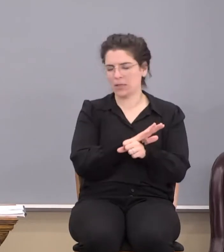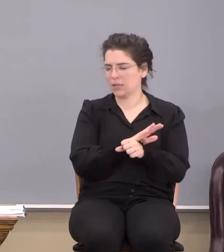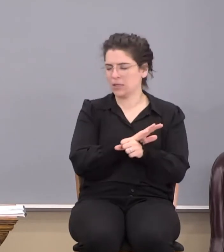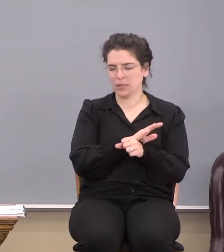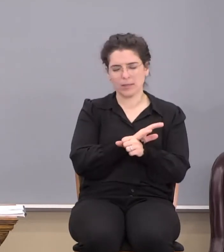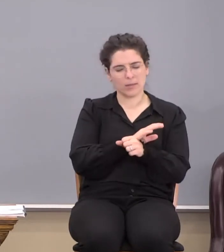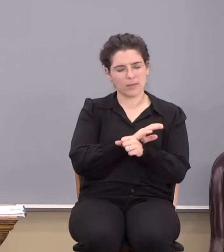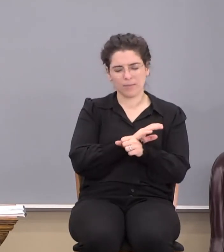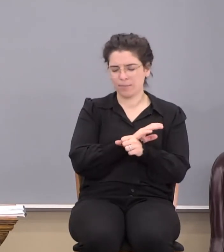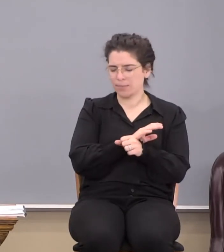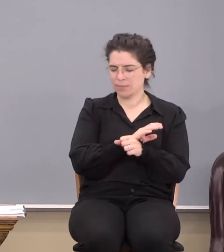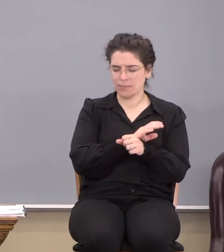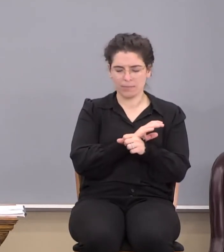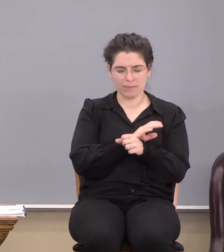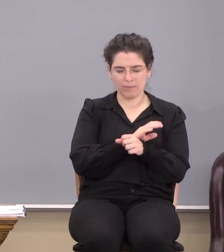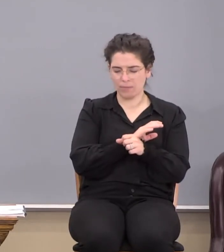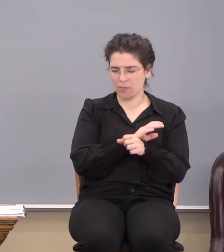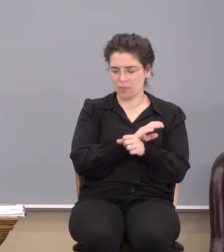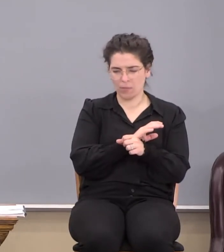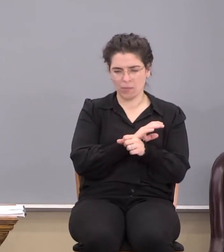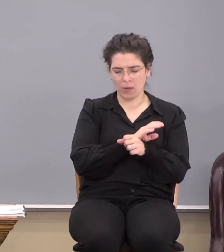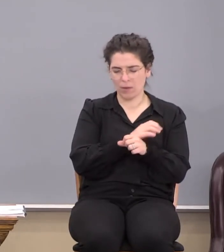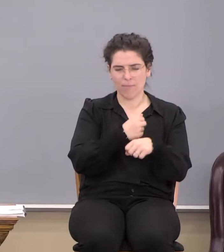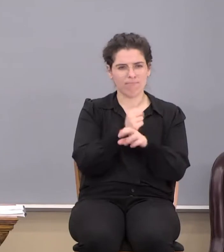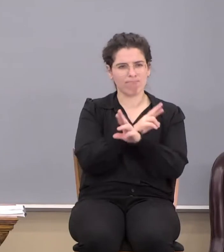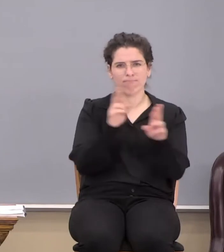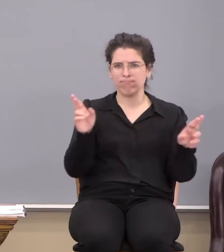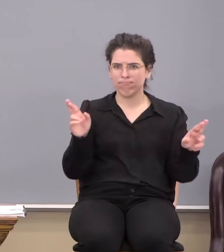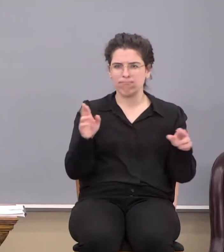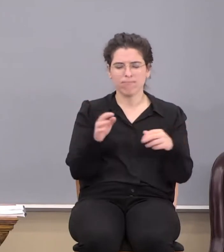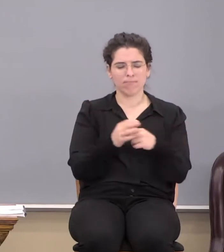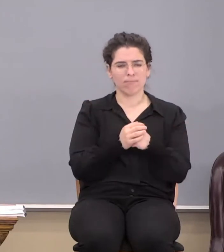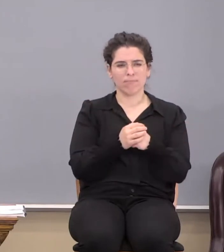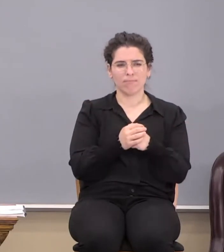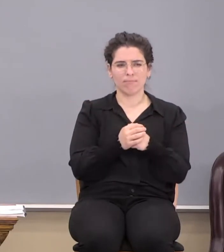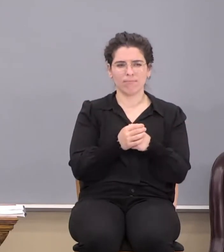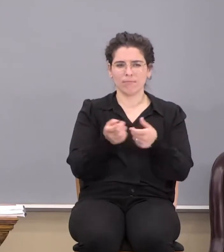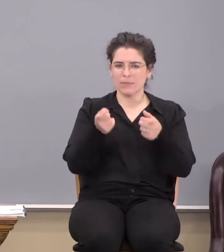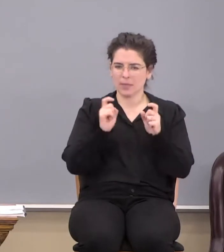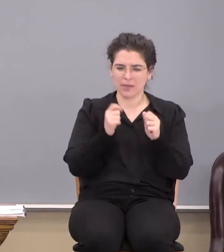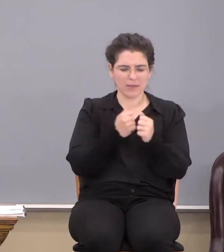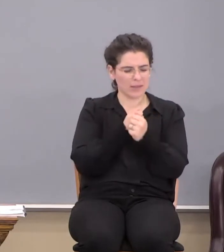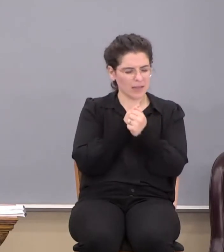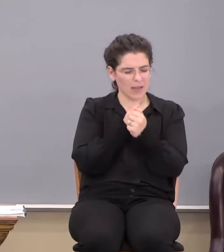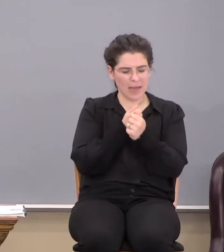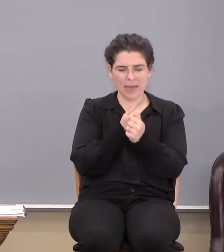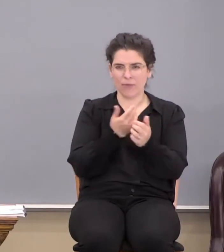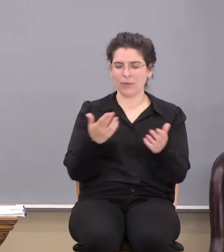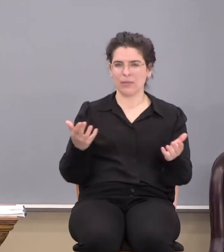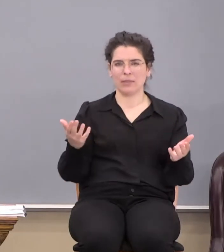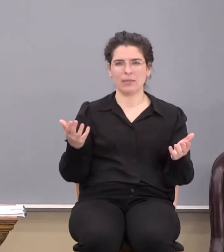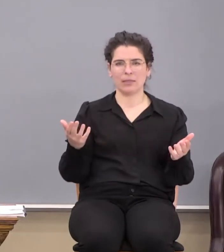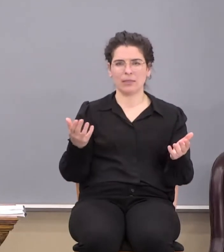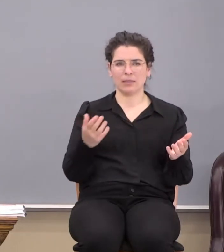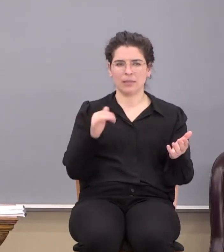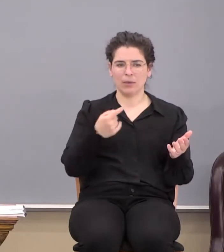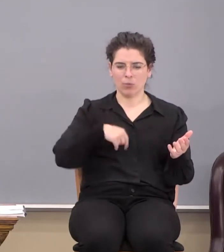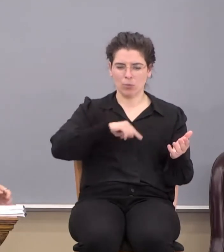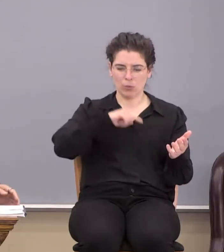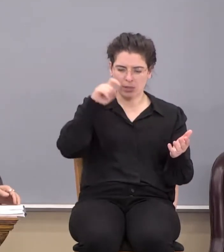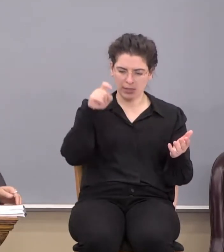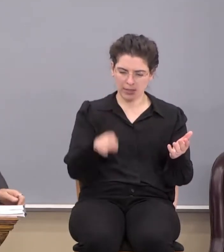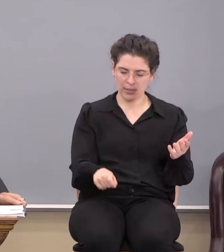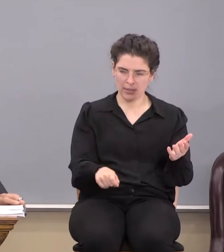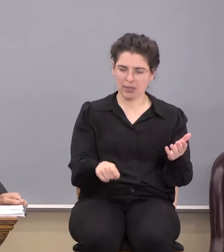totally equipped us, given us everything that we need to